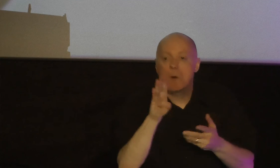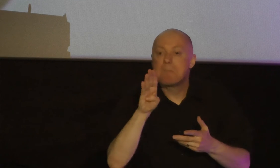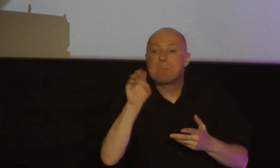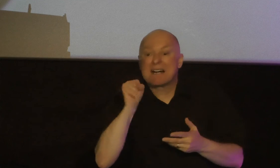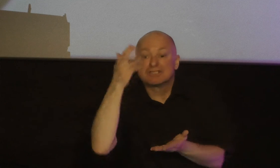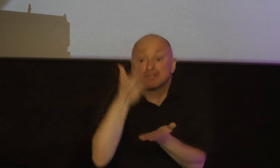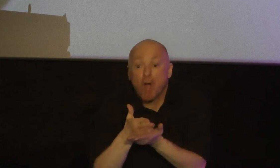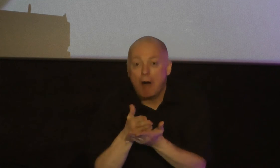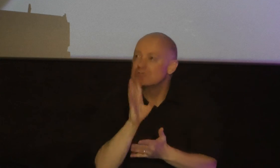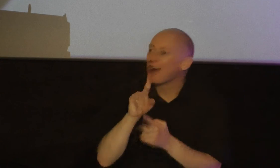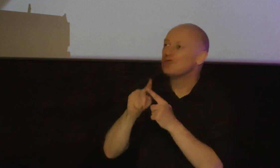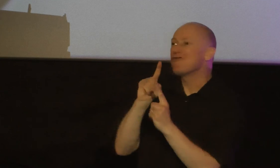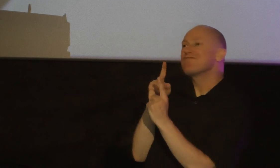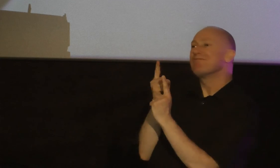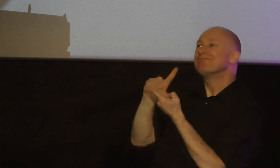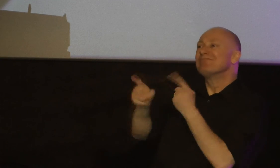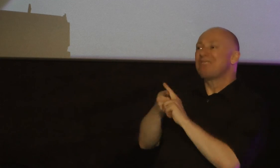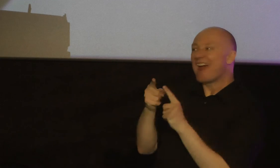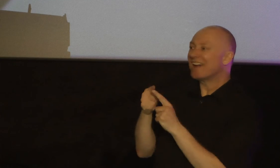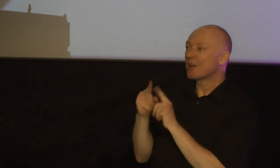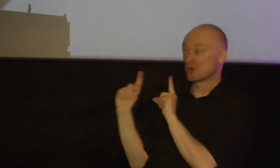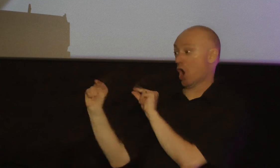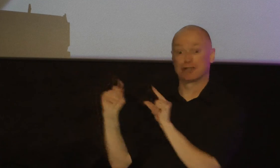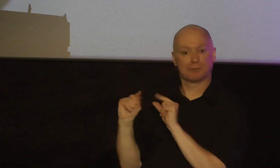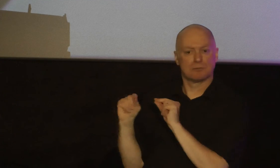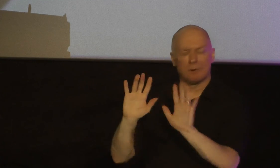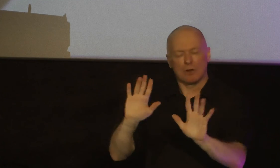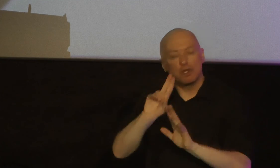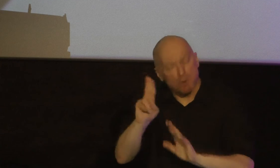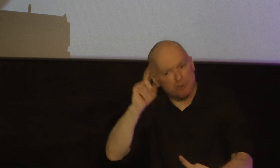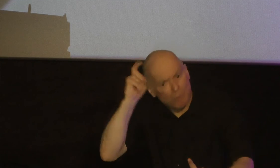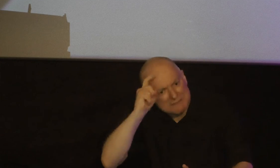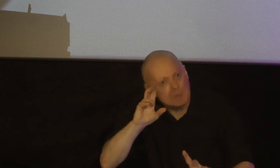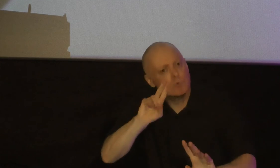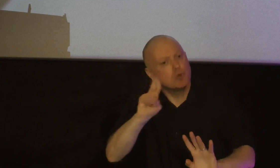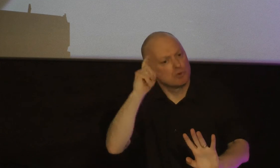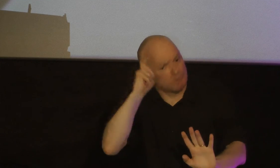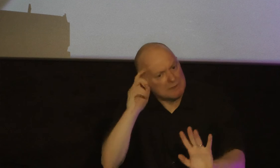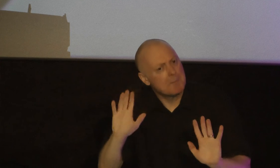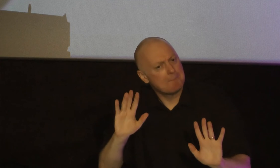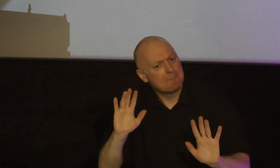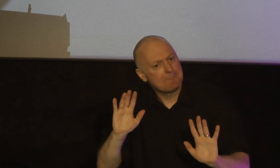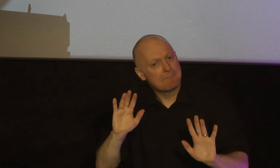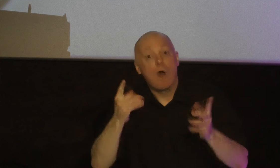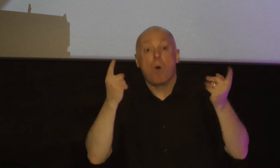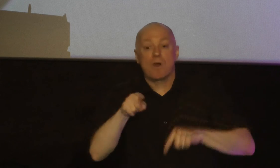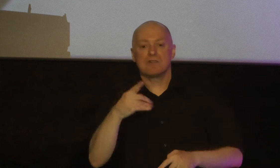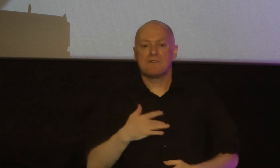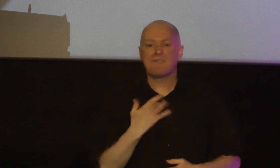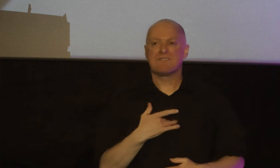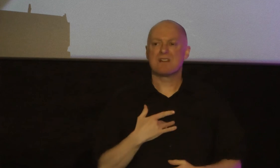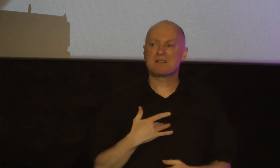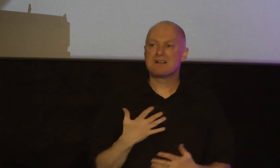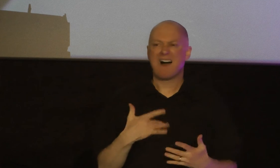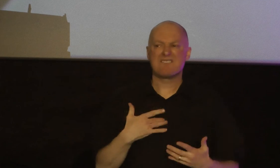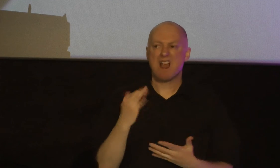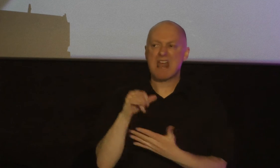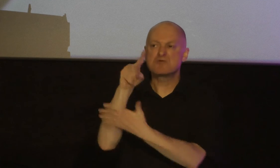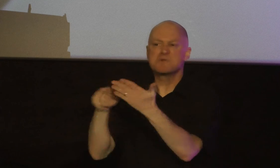and talking to your friend and they want to gossip to you wisdom wisdom wisdom wisdom when you feel like criticizing someone because of something